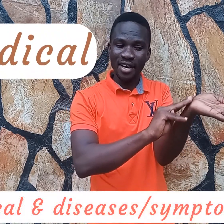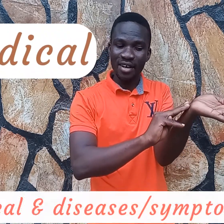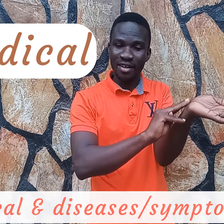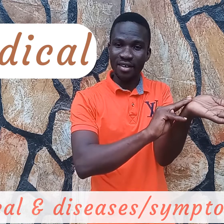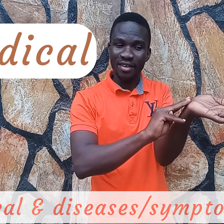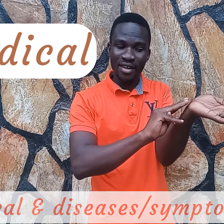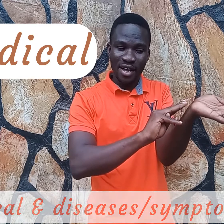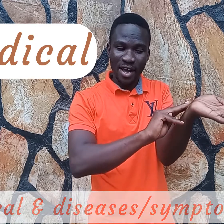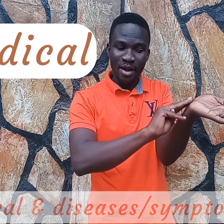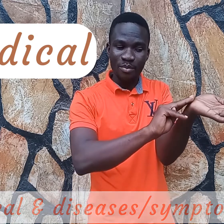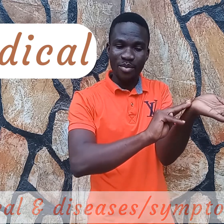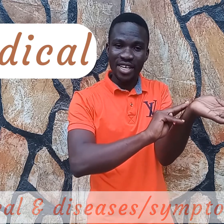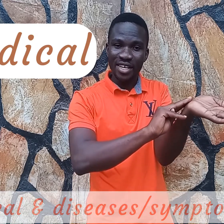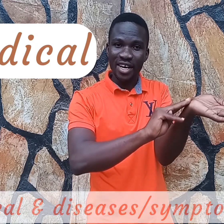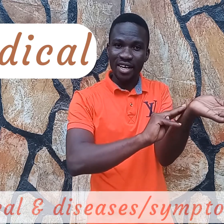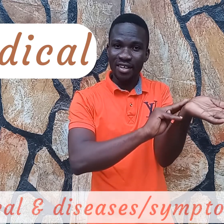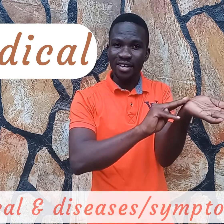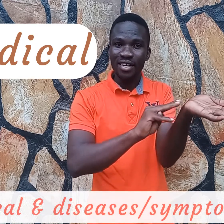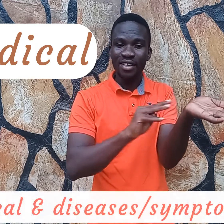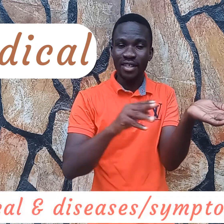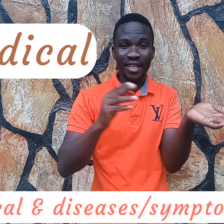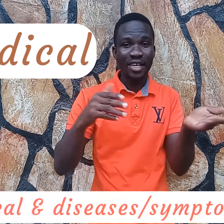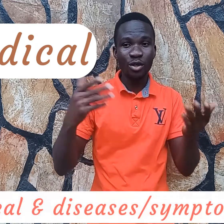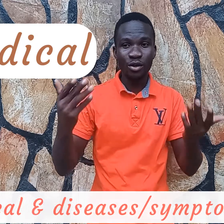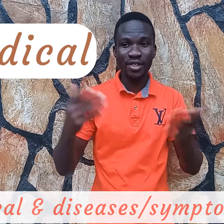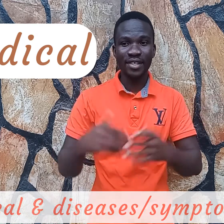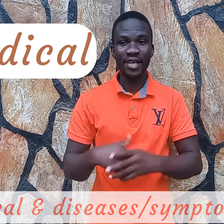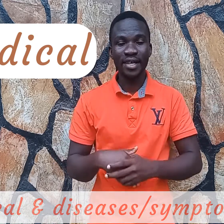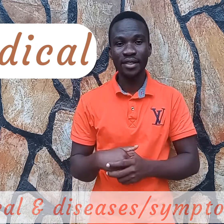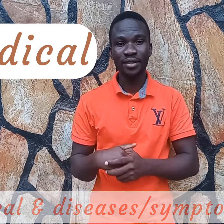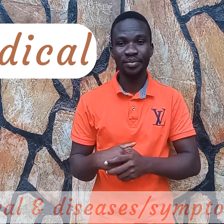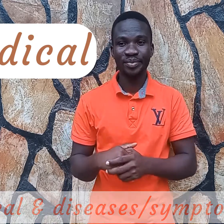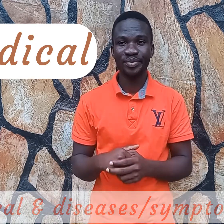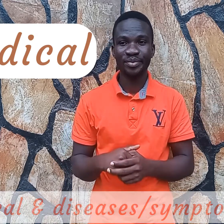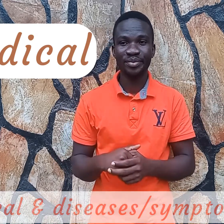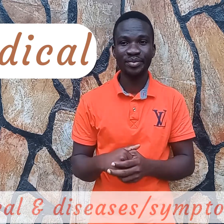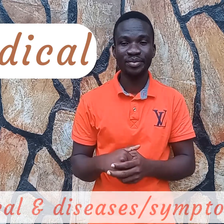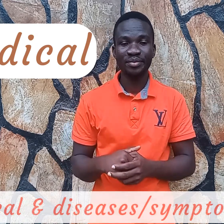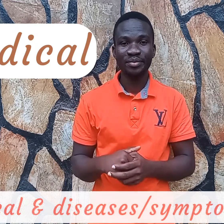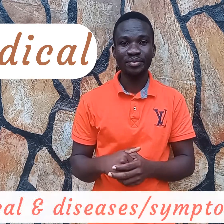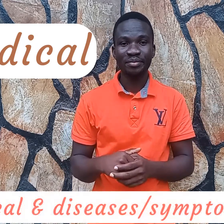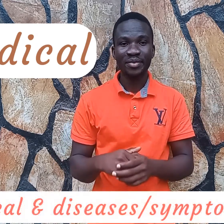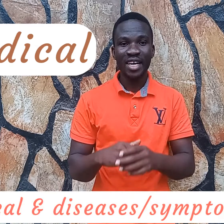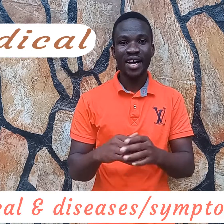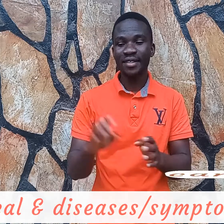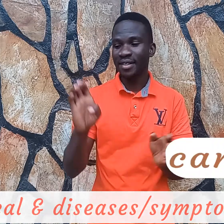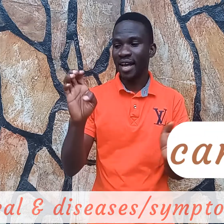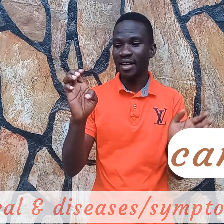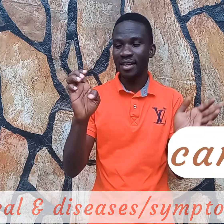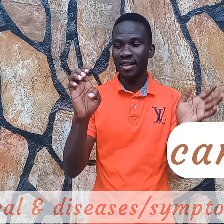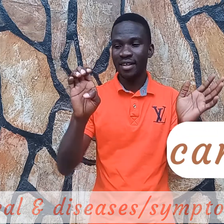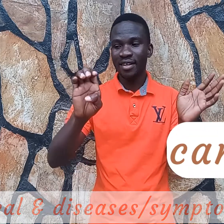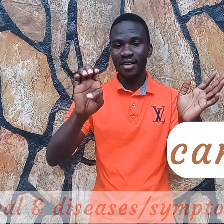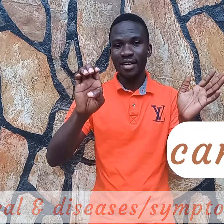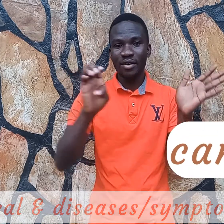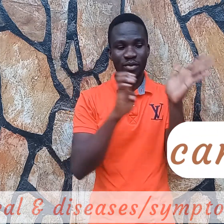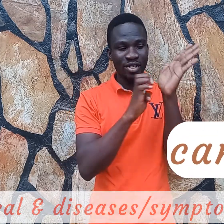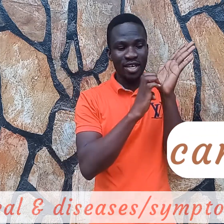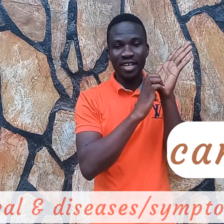medical sign close in a circle cancer we say